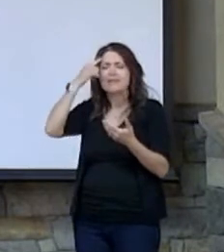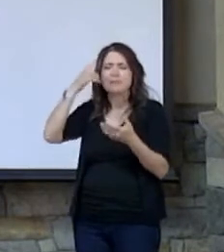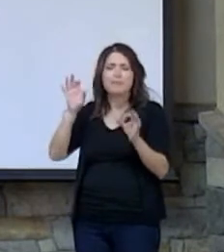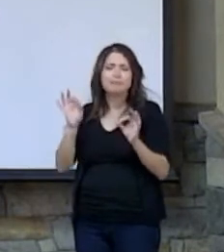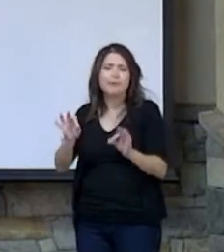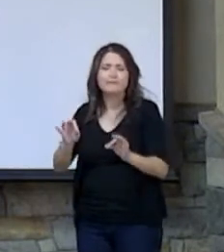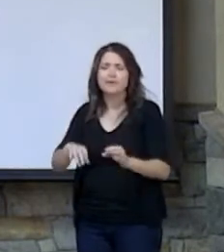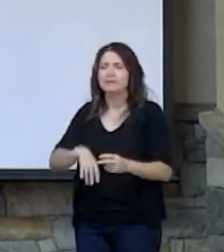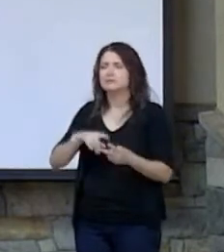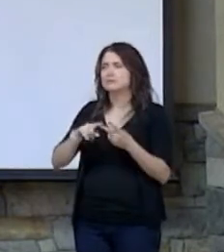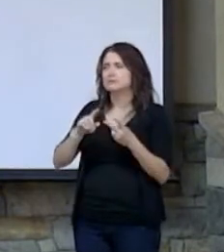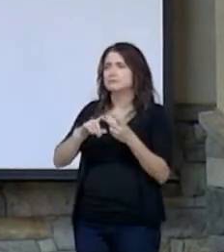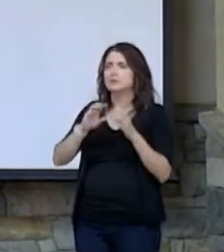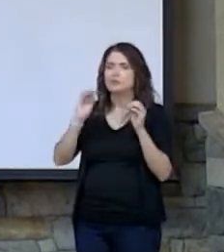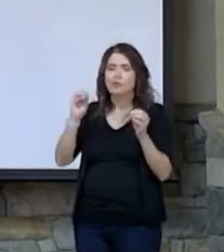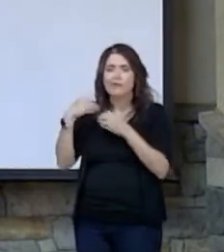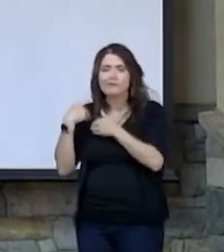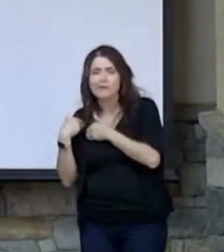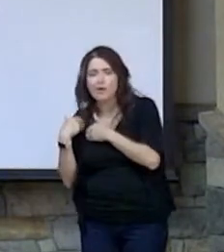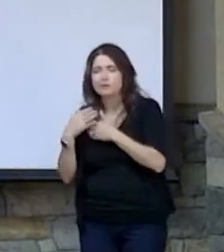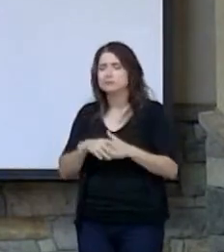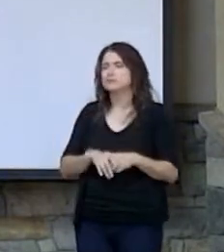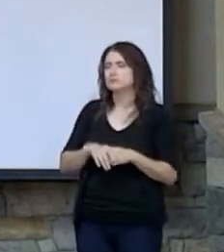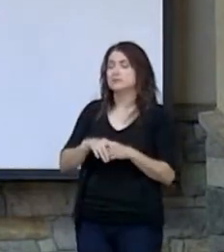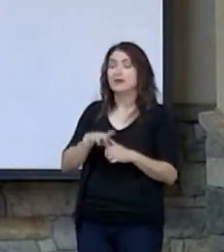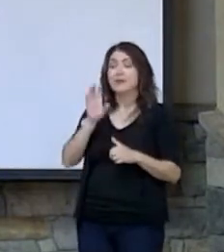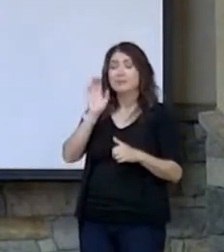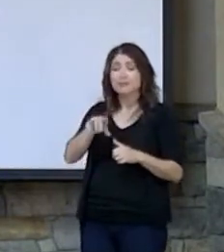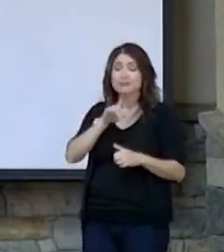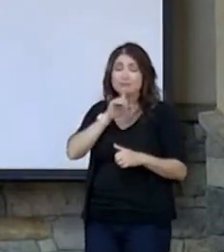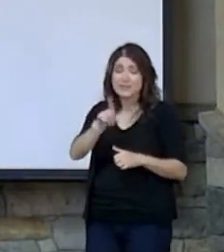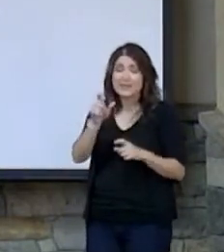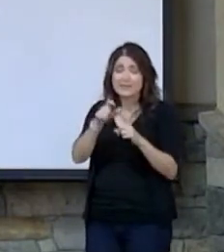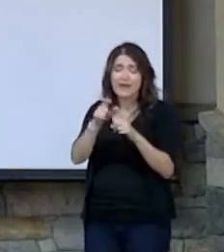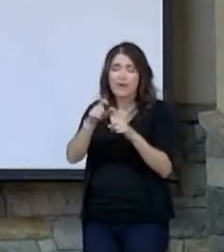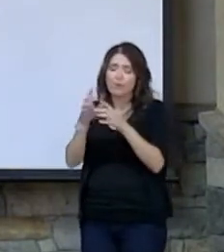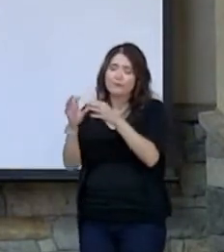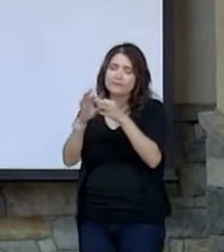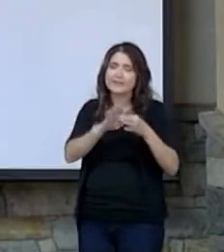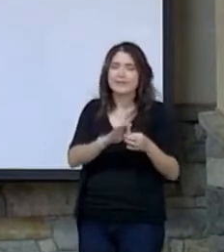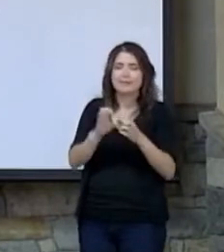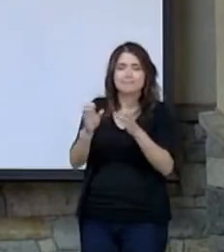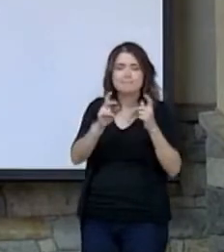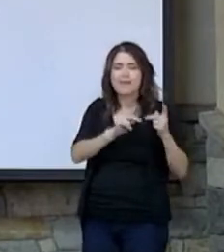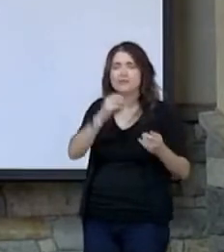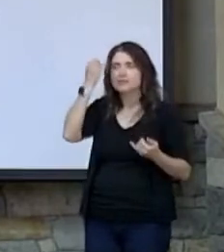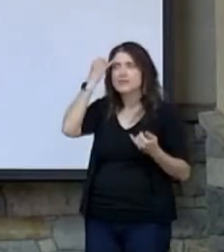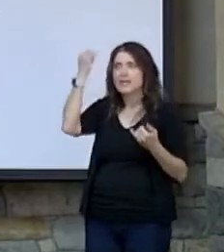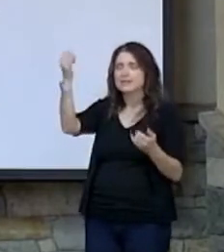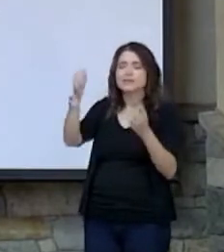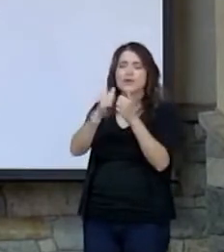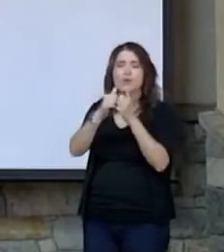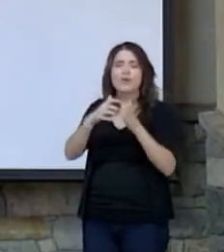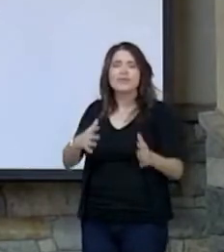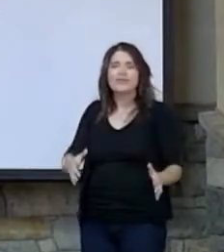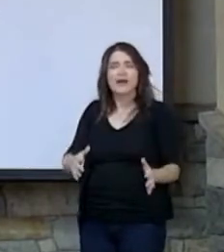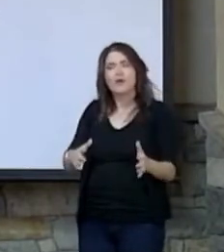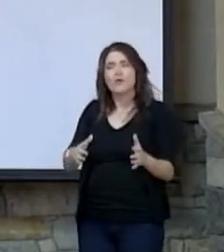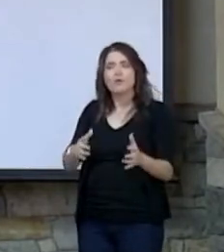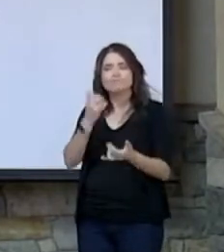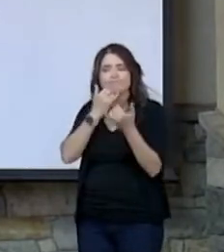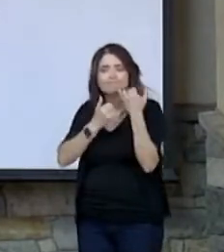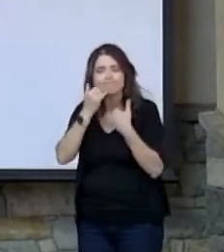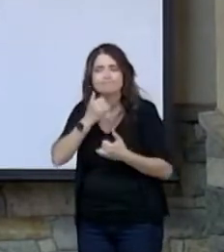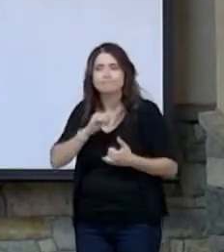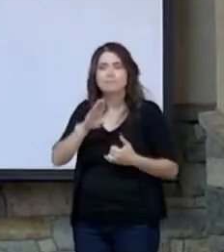fault. That word blamelessly really connects back to the idea of without blemish. And if you go back